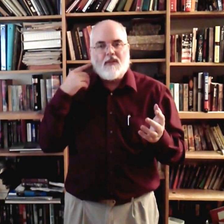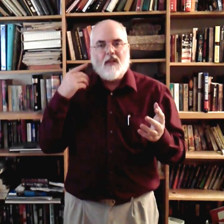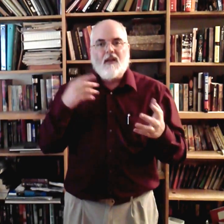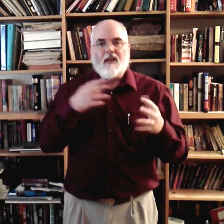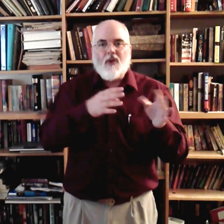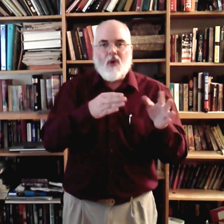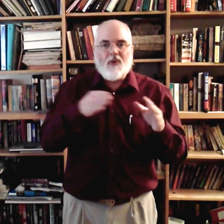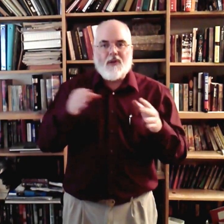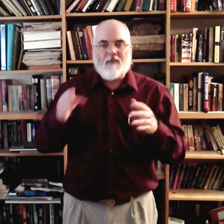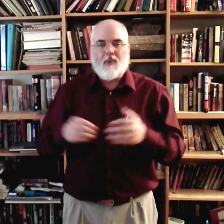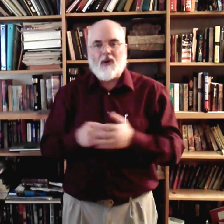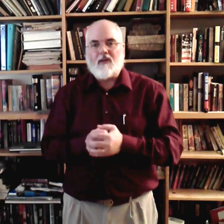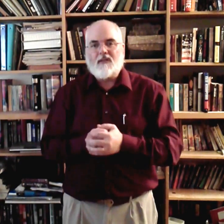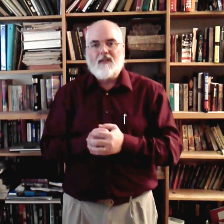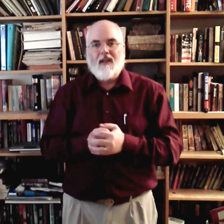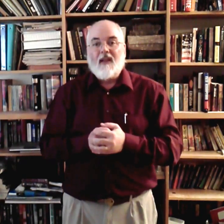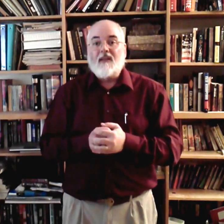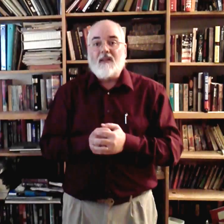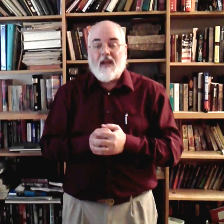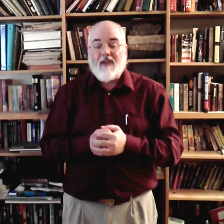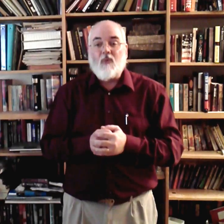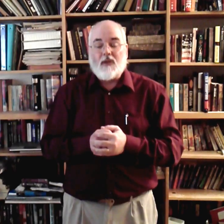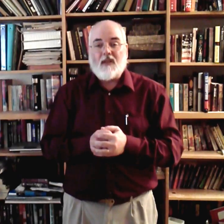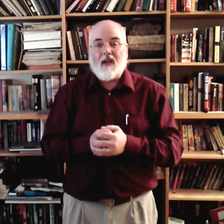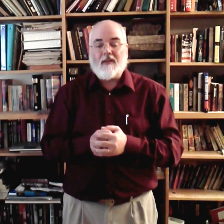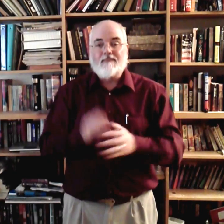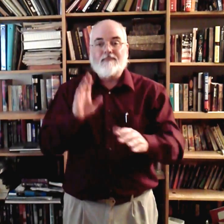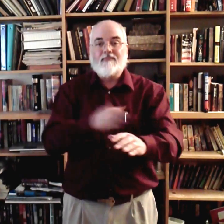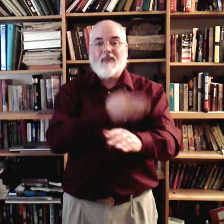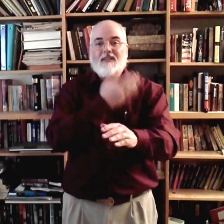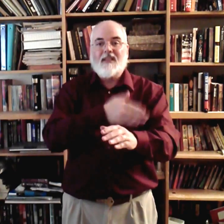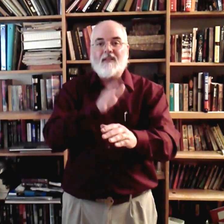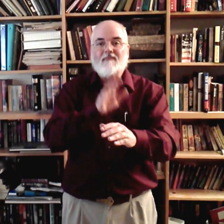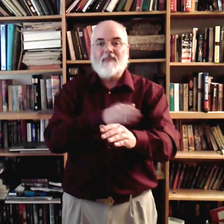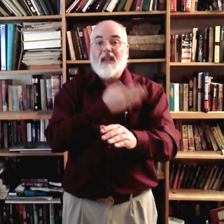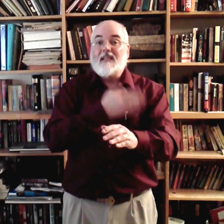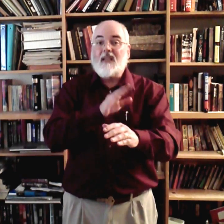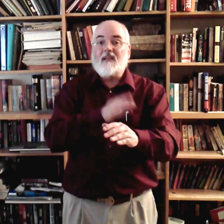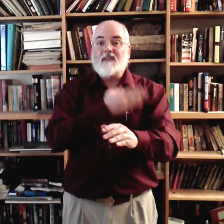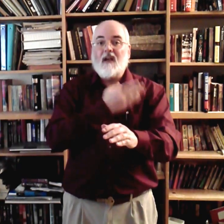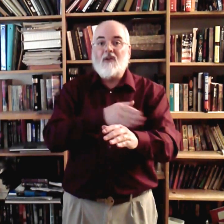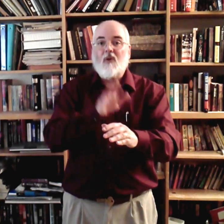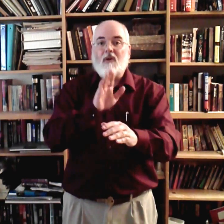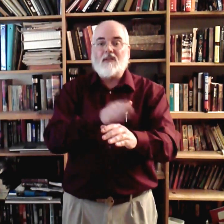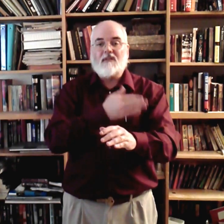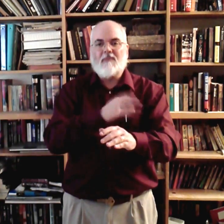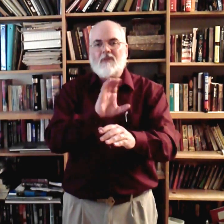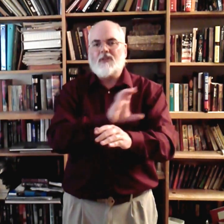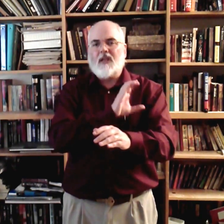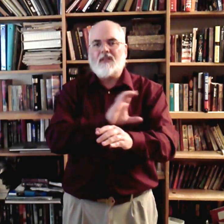know the different parts. The deaf have one sign. Sing. Sing. Sing. Chorus. Sometimes you'll see if